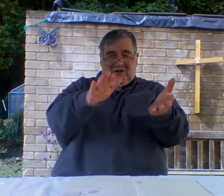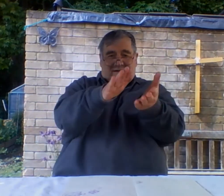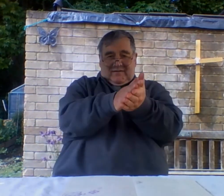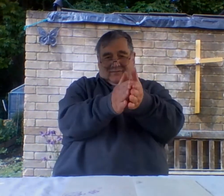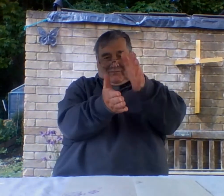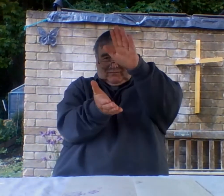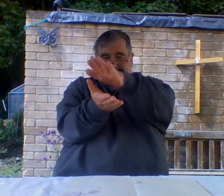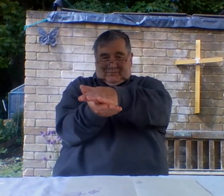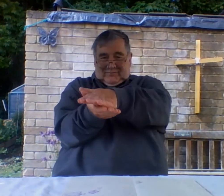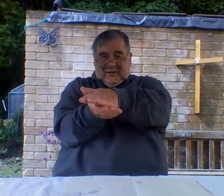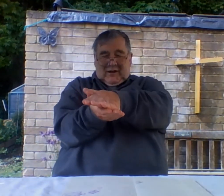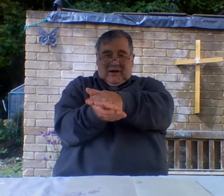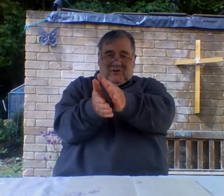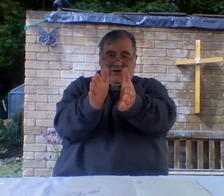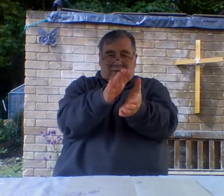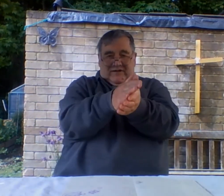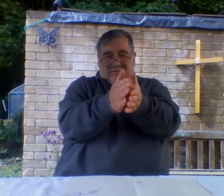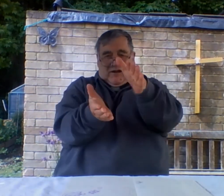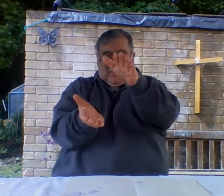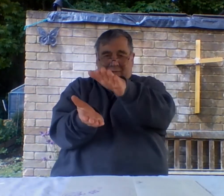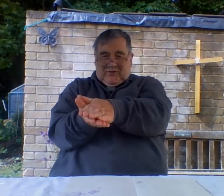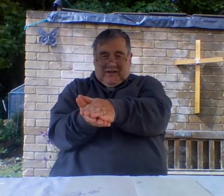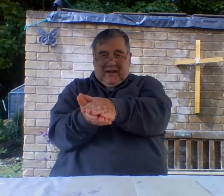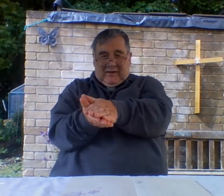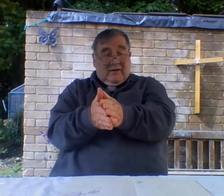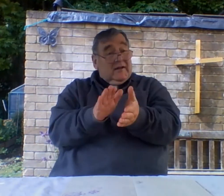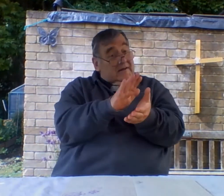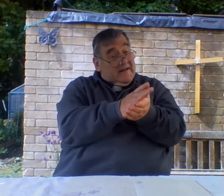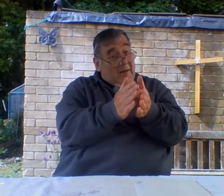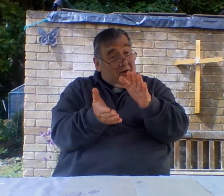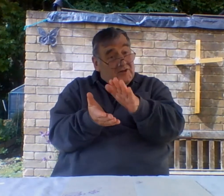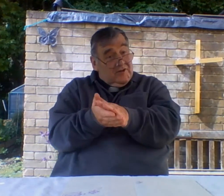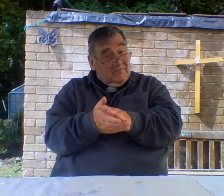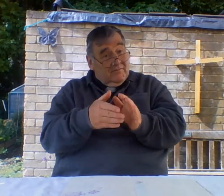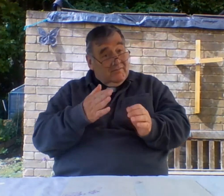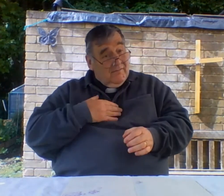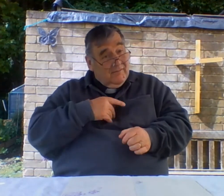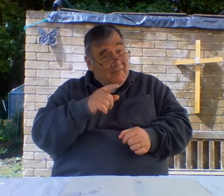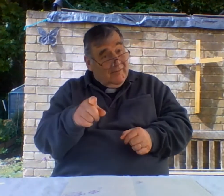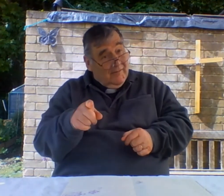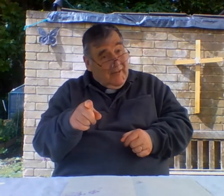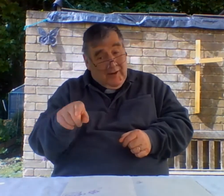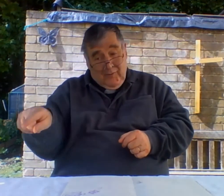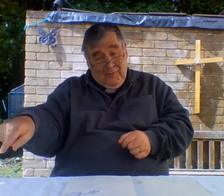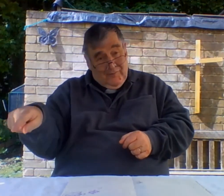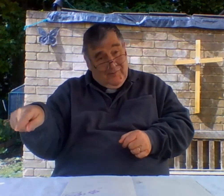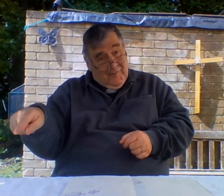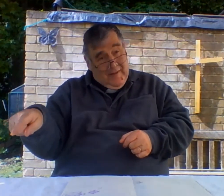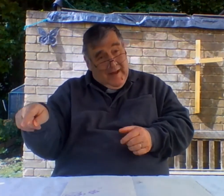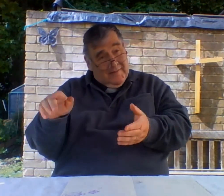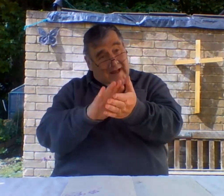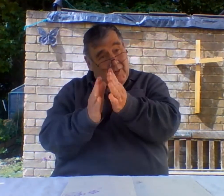imagine two bits of bread being put together sandwich like you like that sandwich